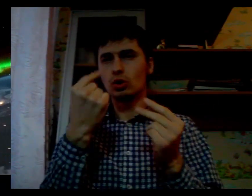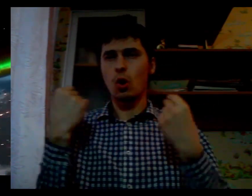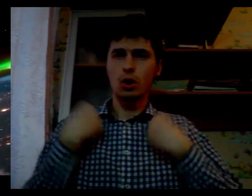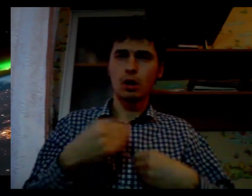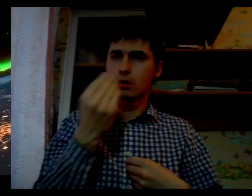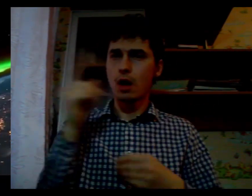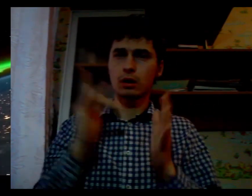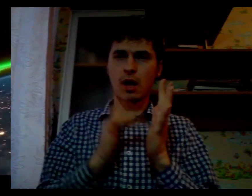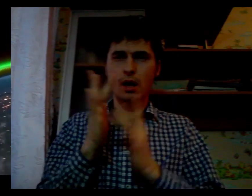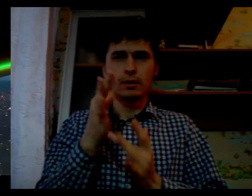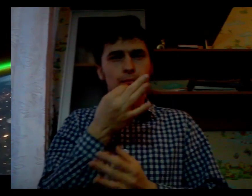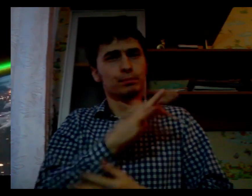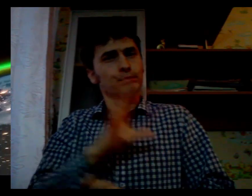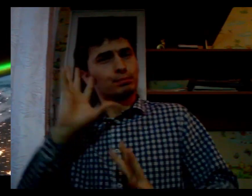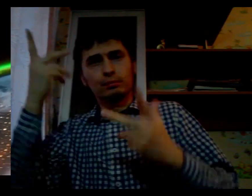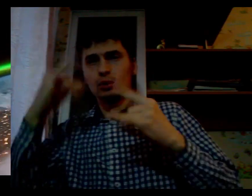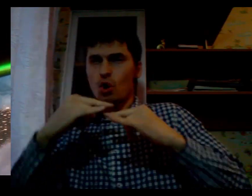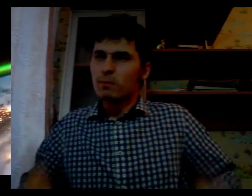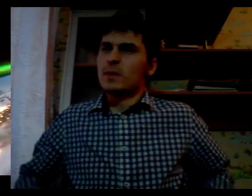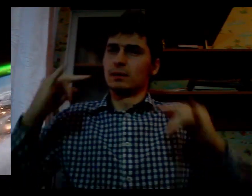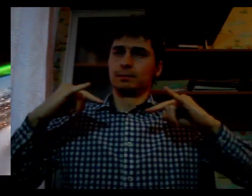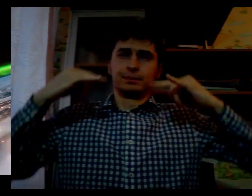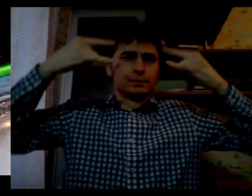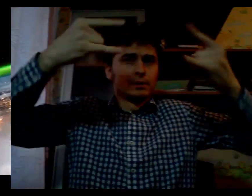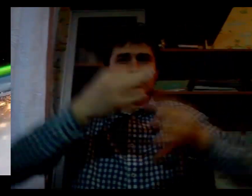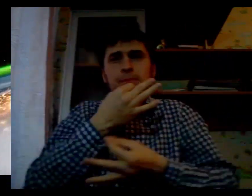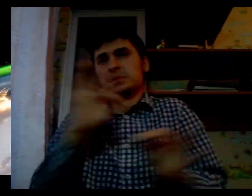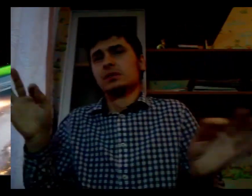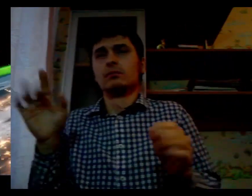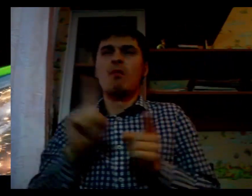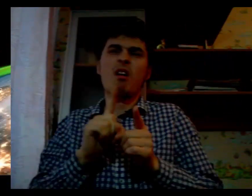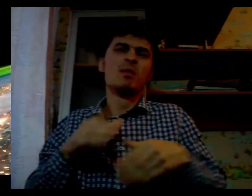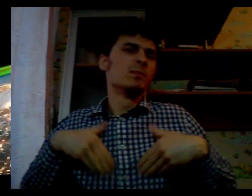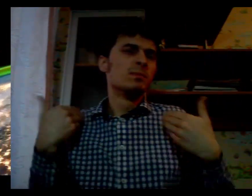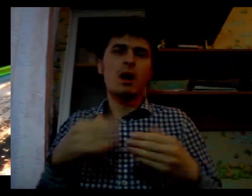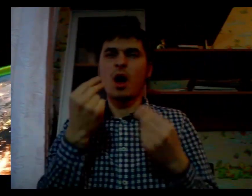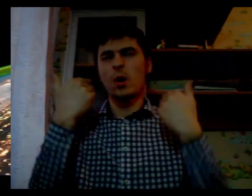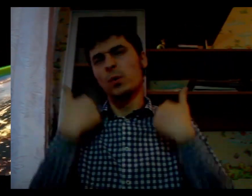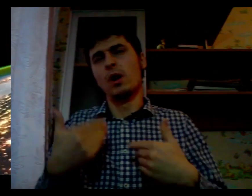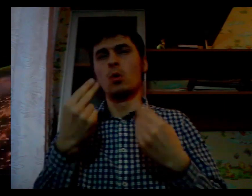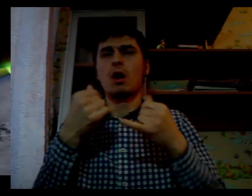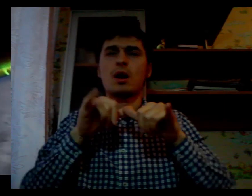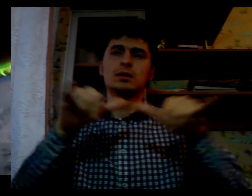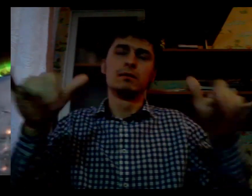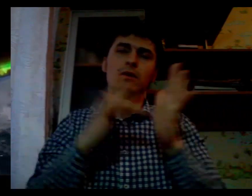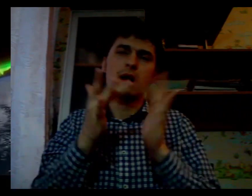Realizing this goal will require an intrepidorial spirit, a new generation of scientists.